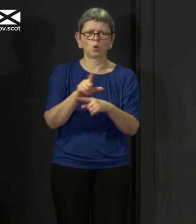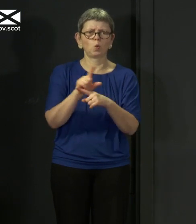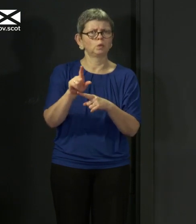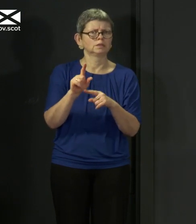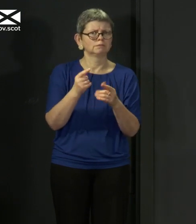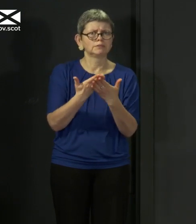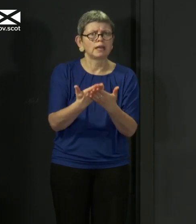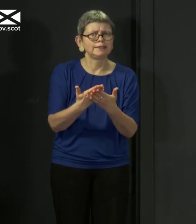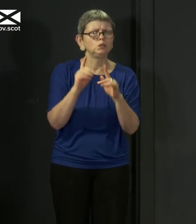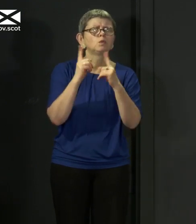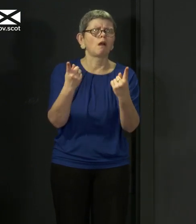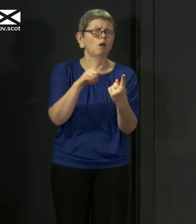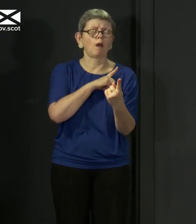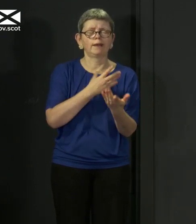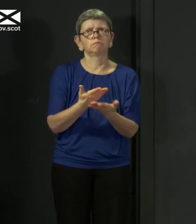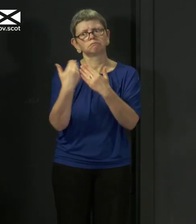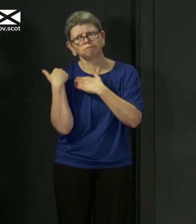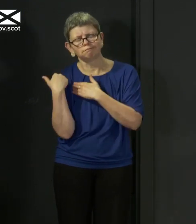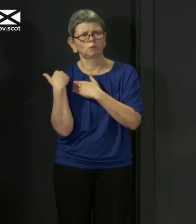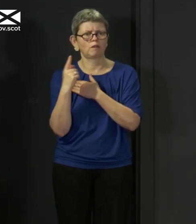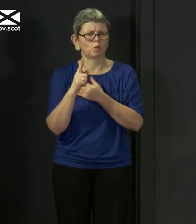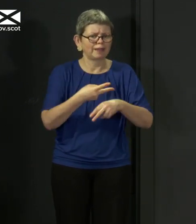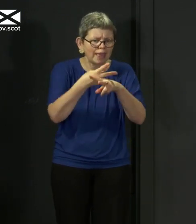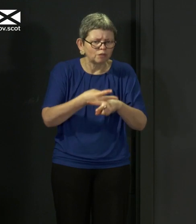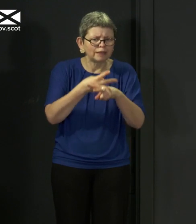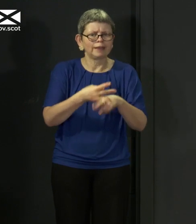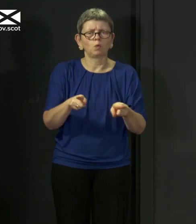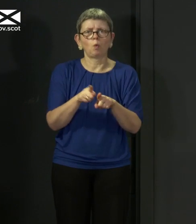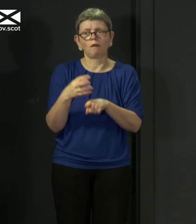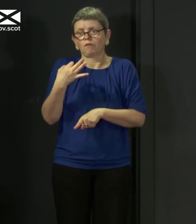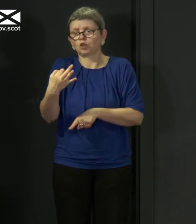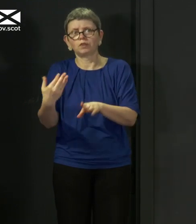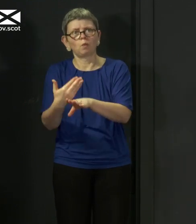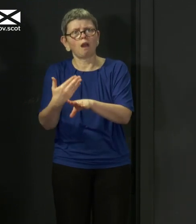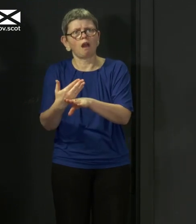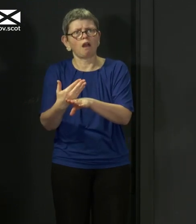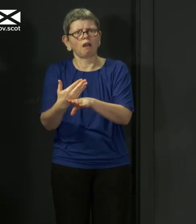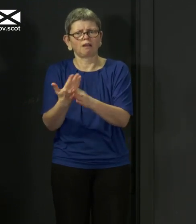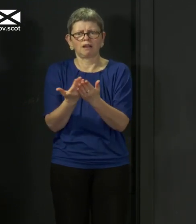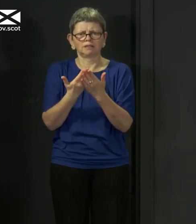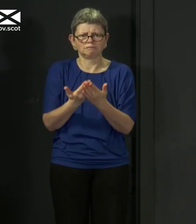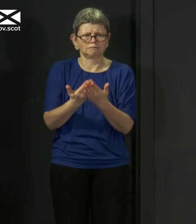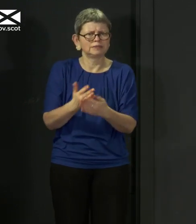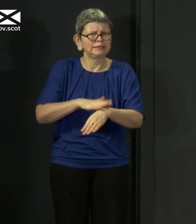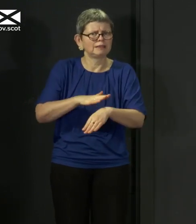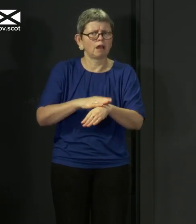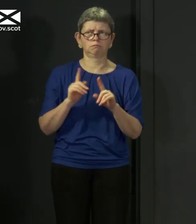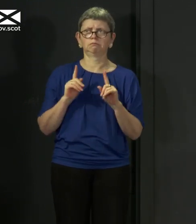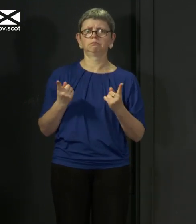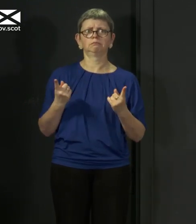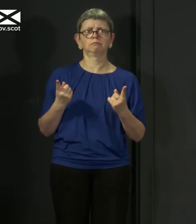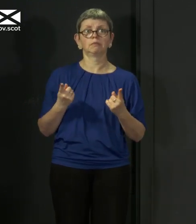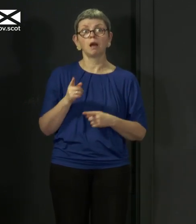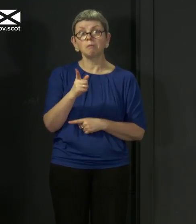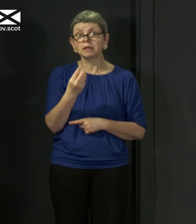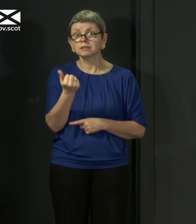everyone. If you have caring responsibilities or if you volunteer to help others, time to study might be pretty limited. But for some people,